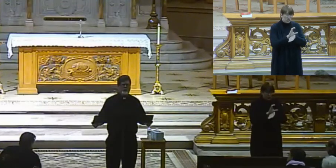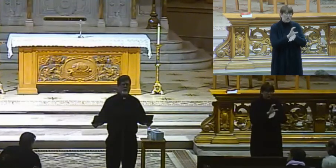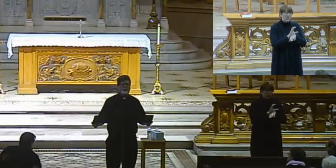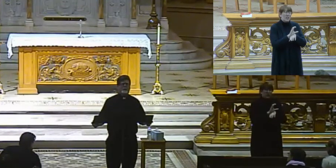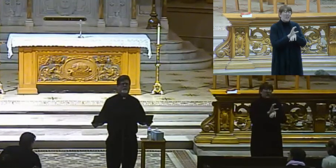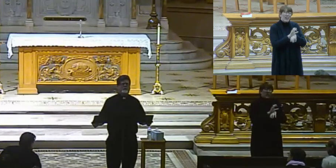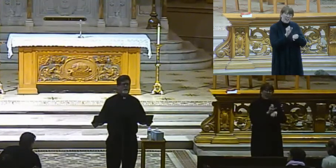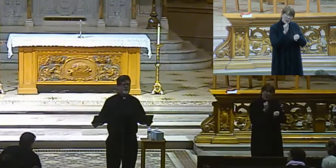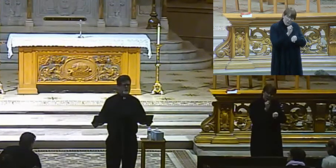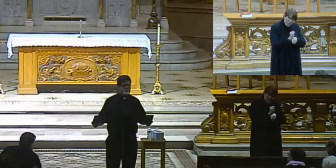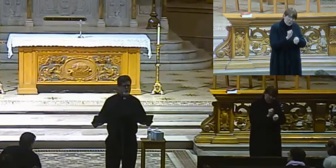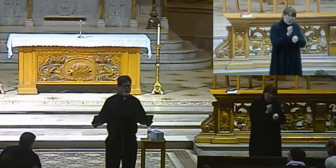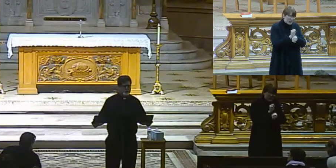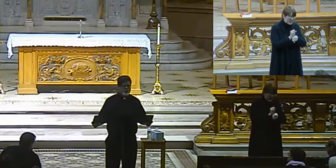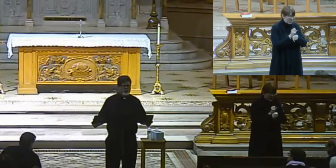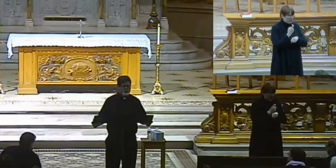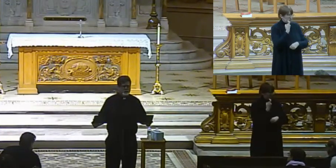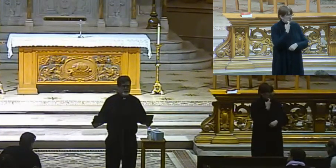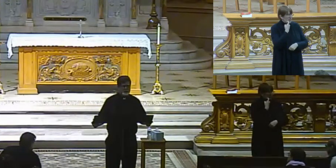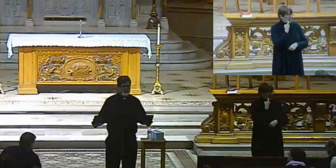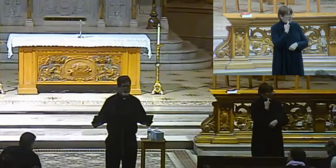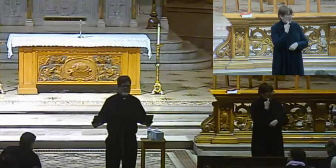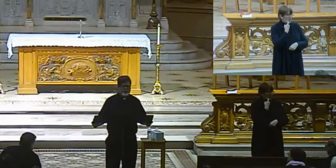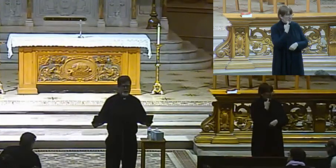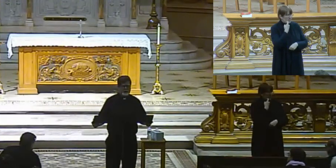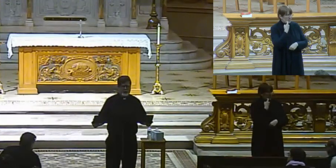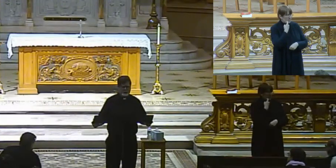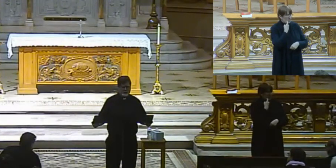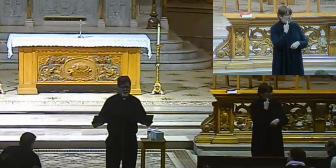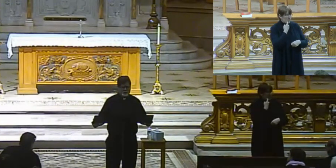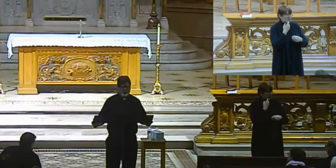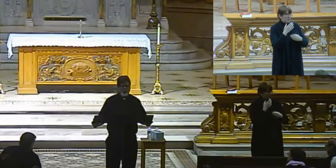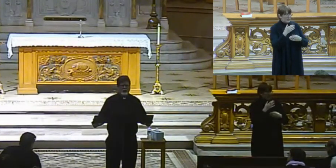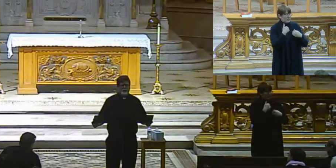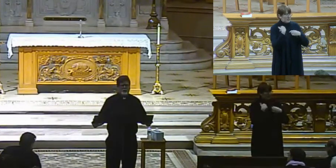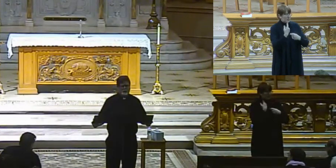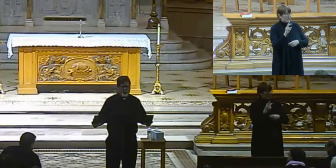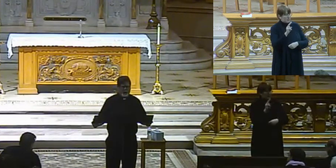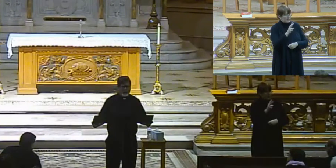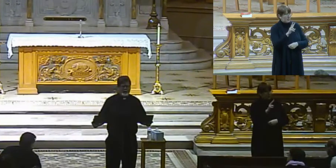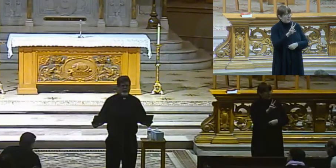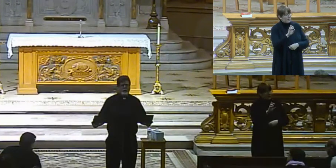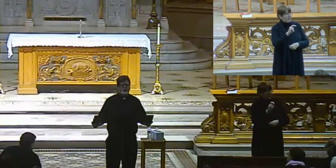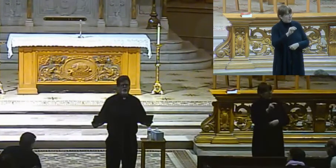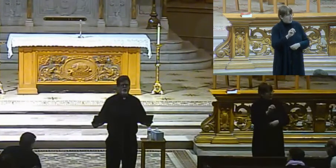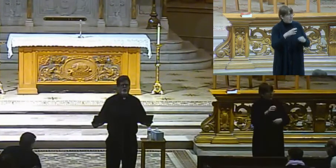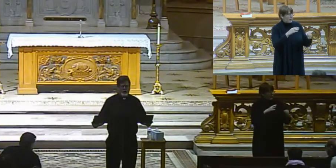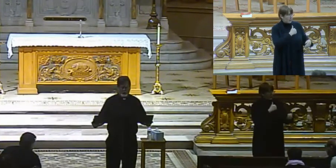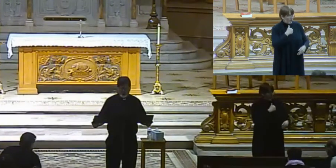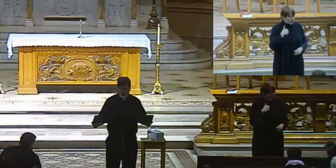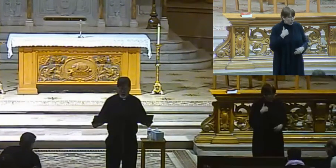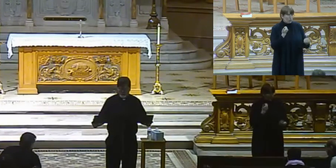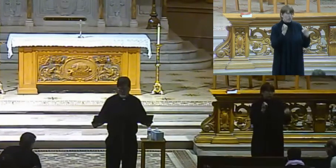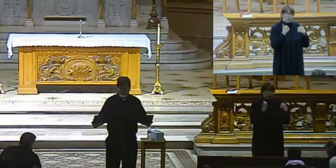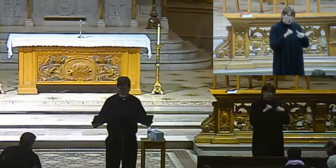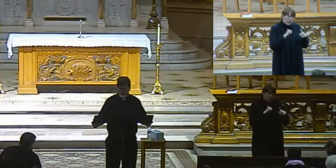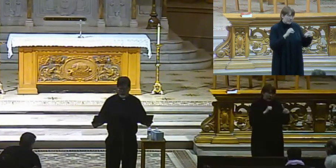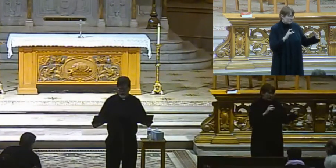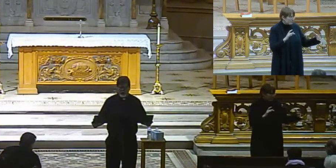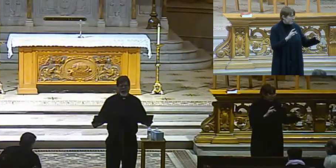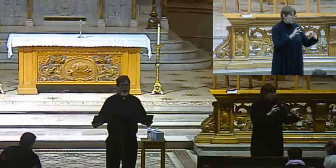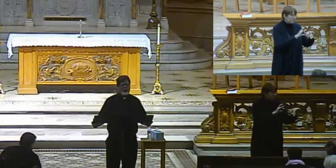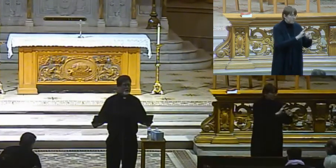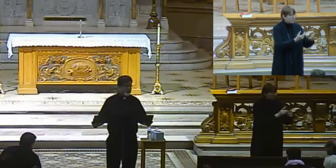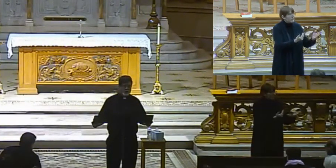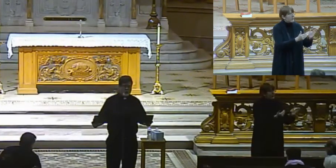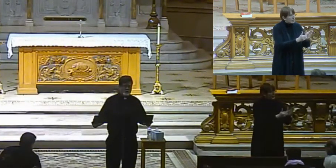in the, in the 50 years or so since the Second Vatican Council, to try to reconcile, all